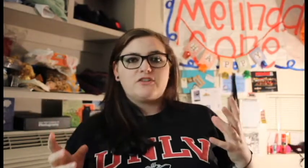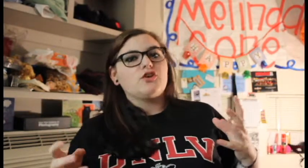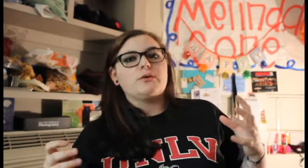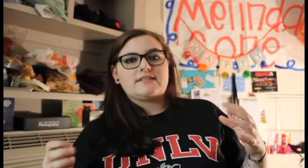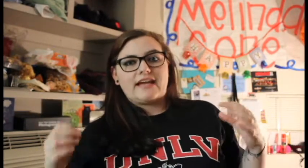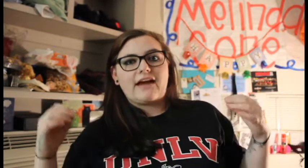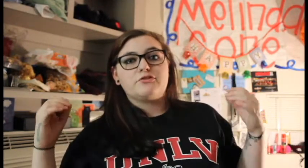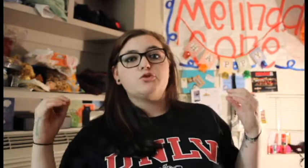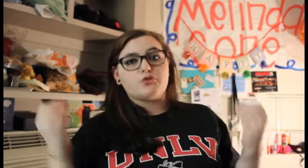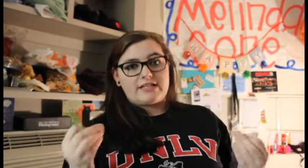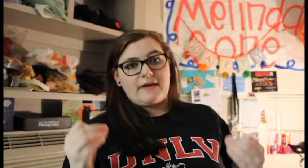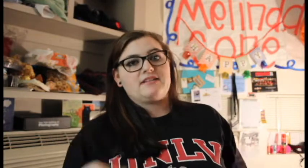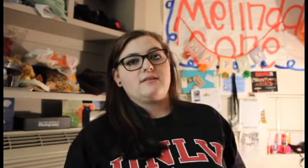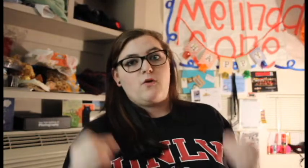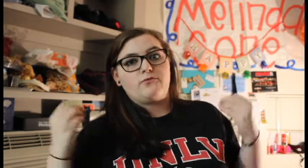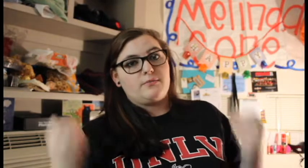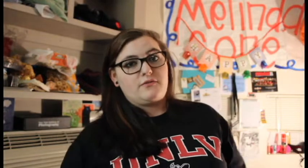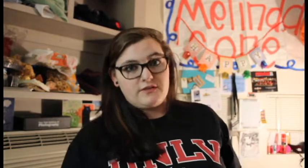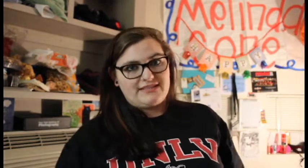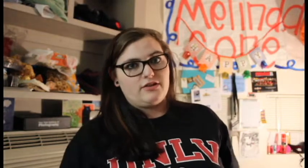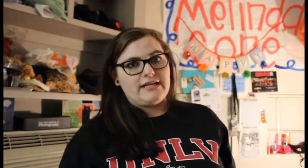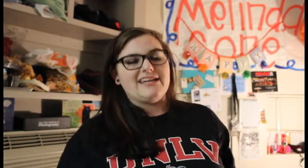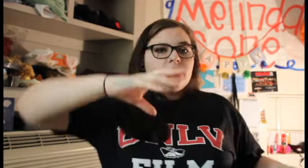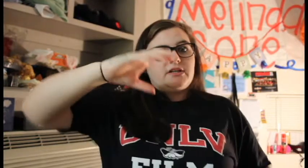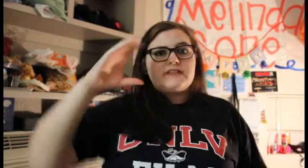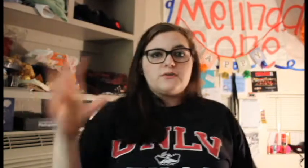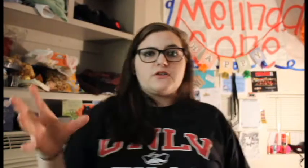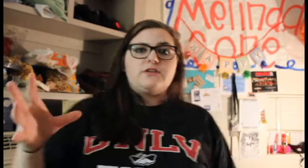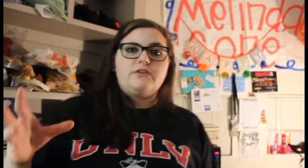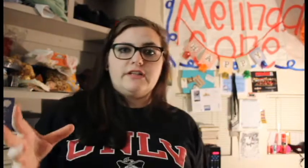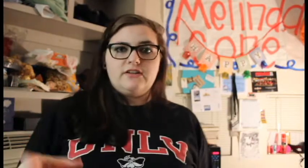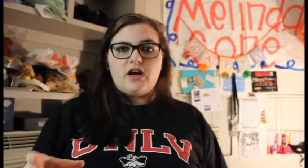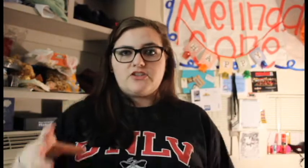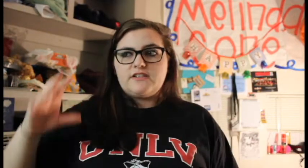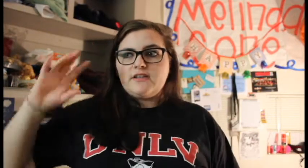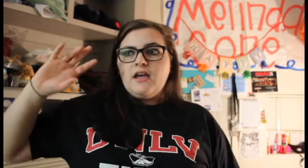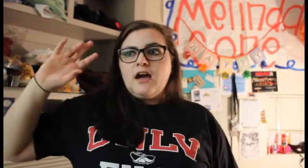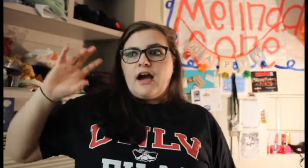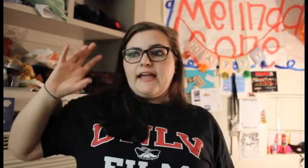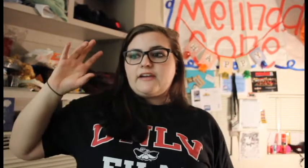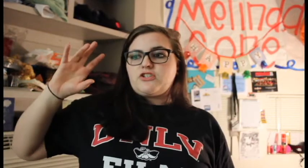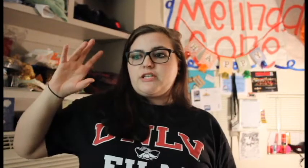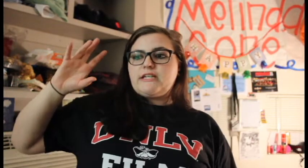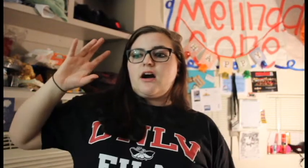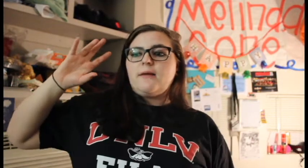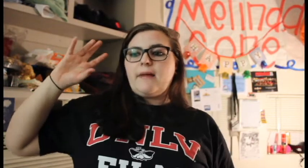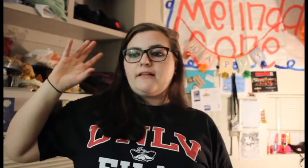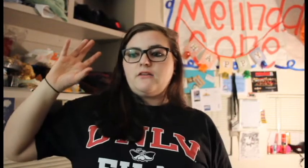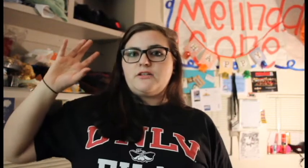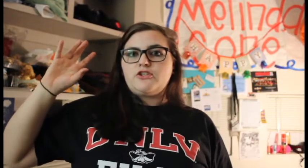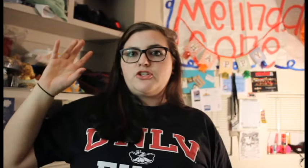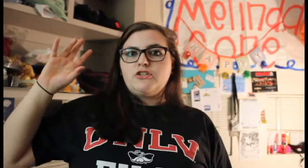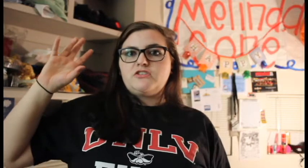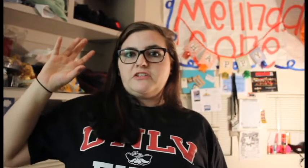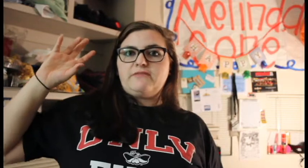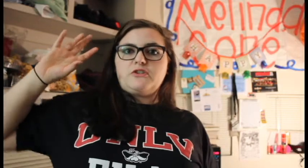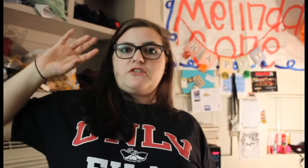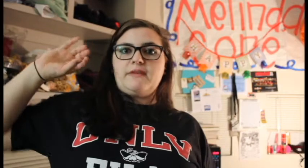to do is I have to trespass someone from the facility. Because I was already feeling nauseous I actually got my lunch delivered to me